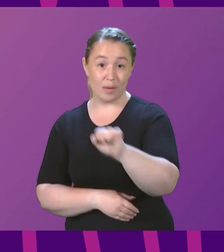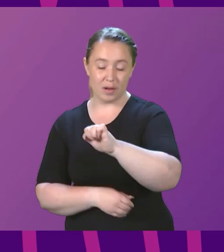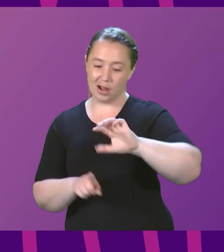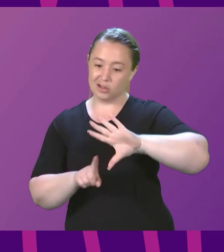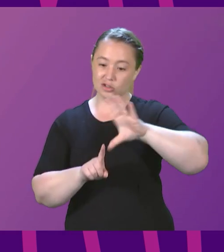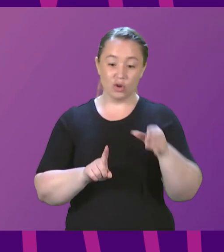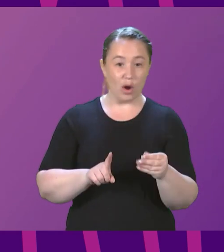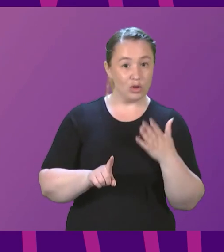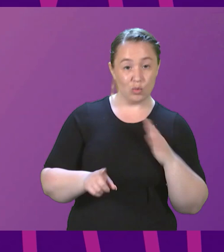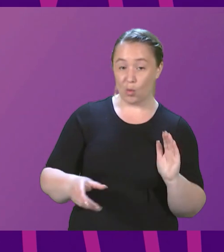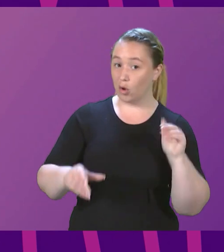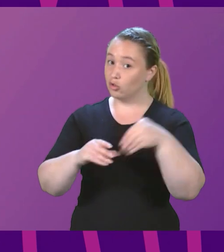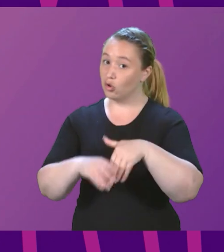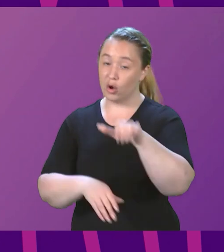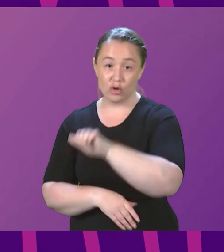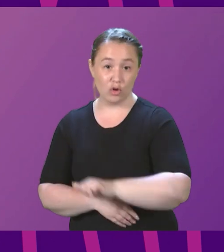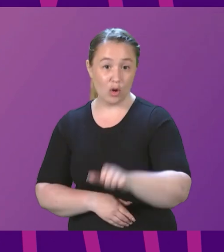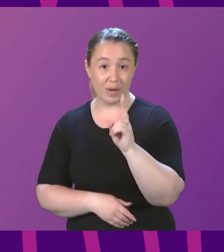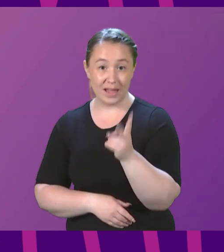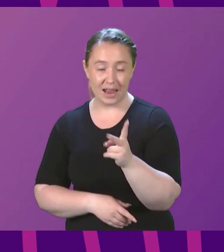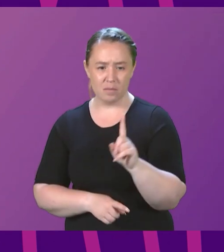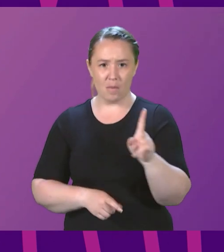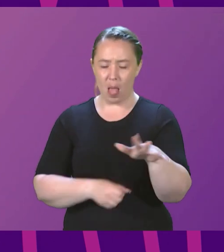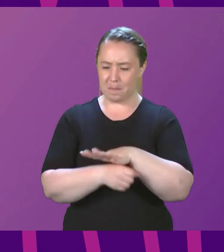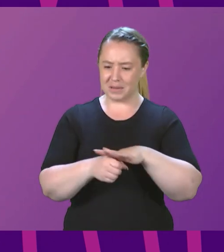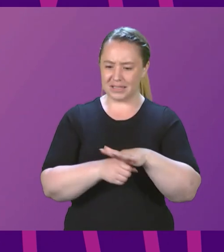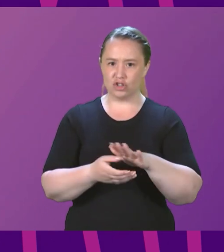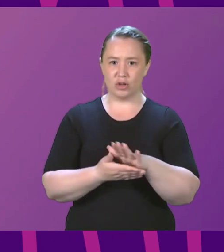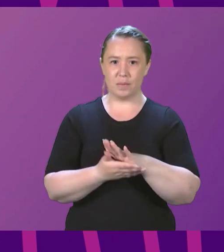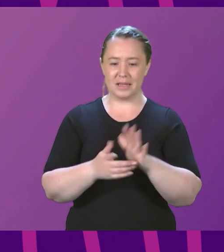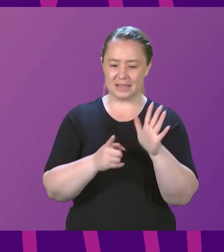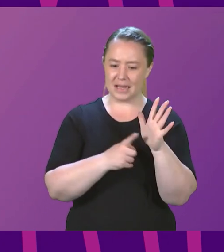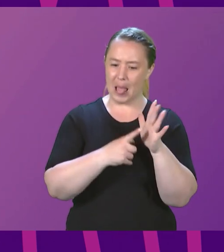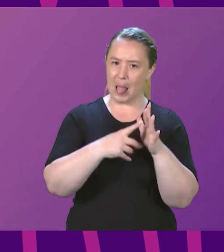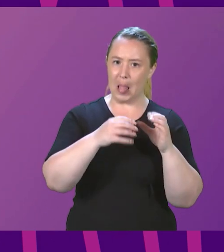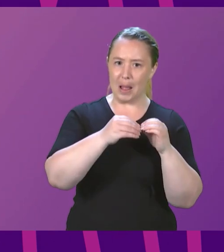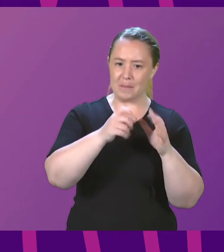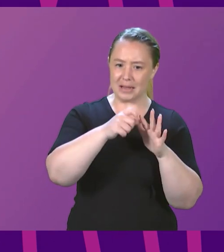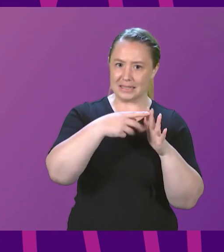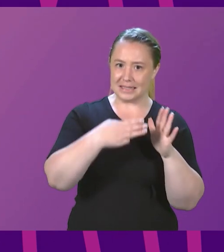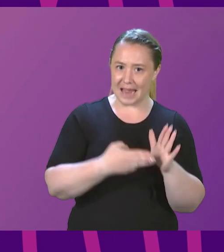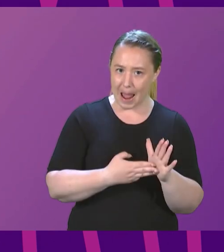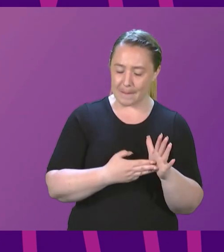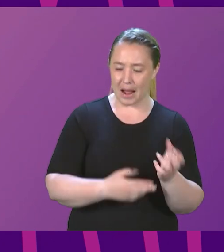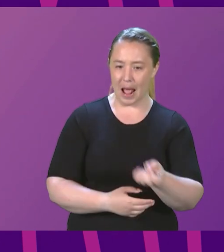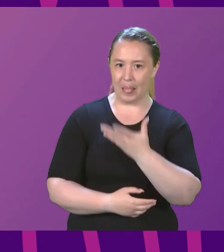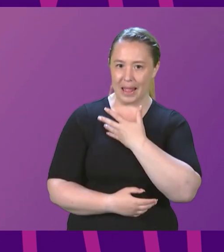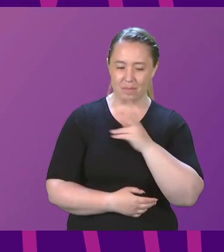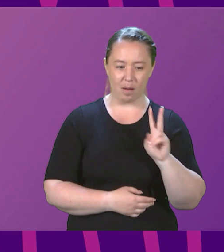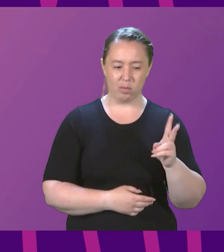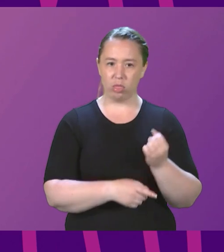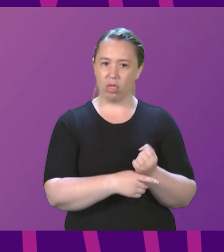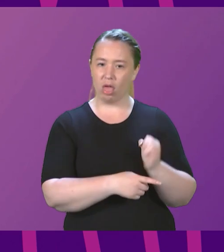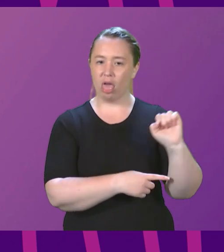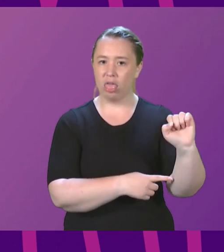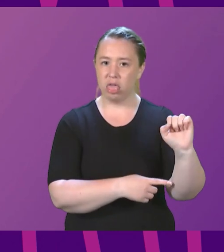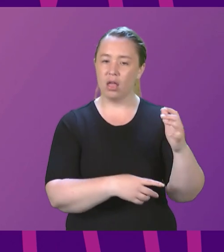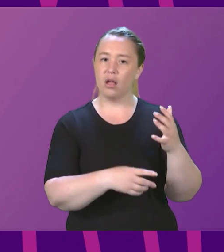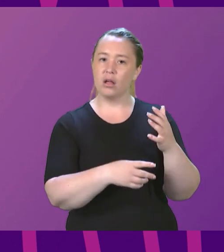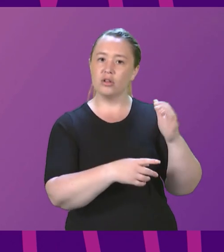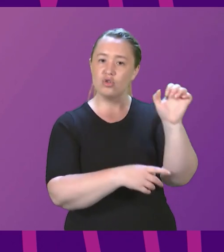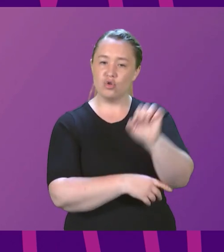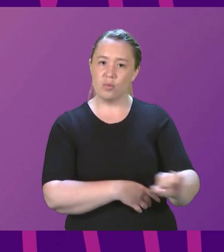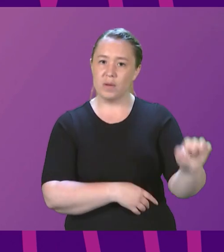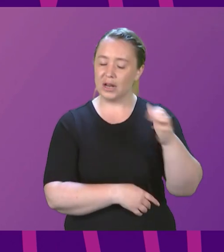now disgracefully have the position where neither Labour nor the Liberal Democrats want to take Scotland back into the European Union or even the single